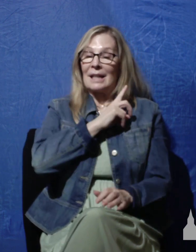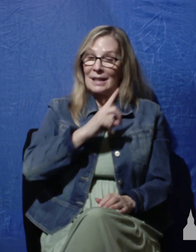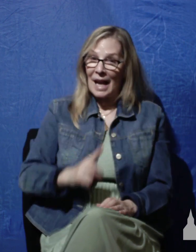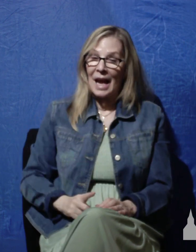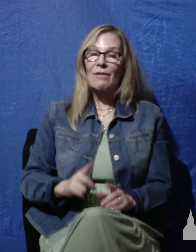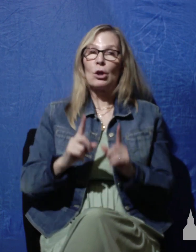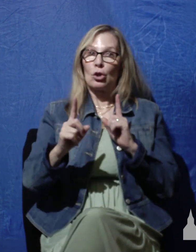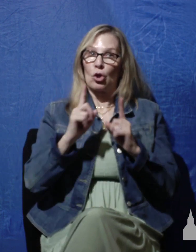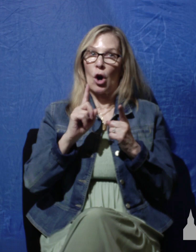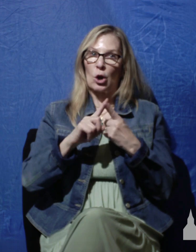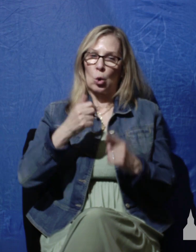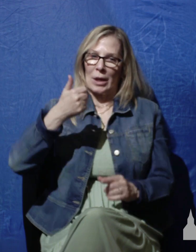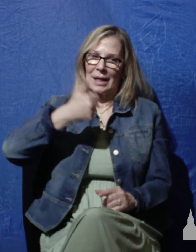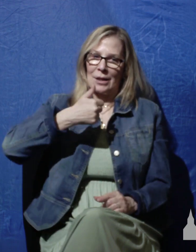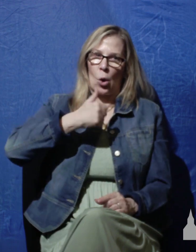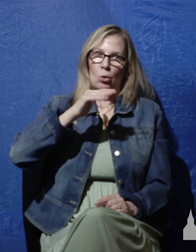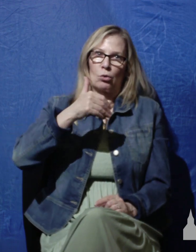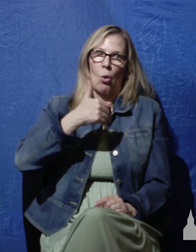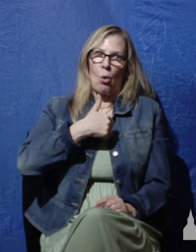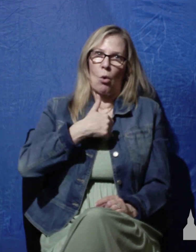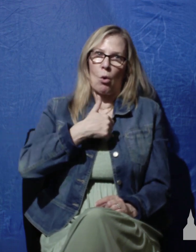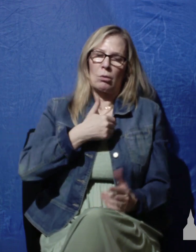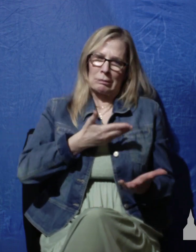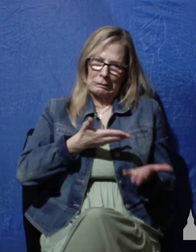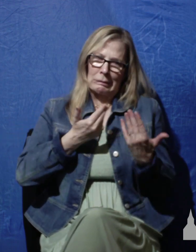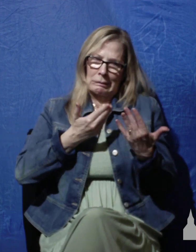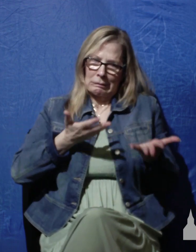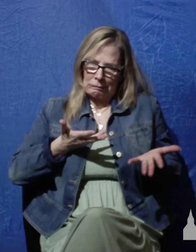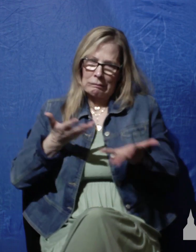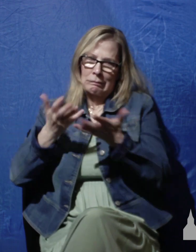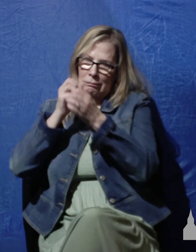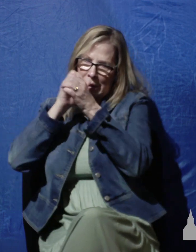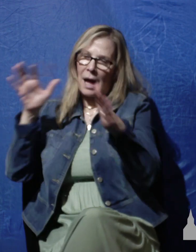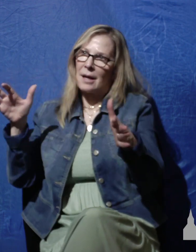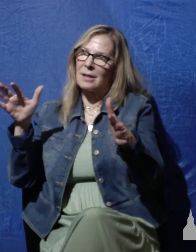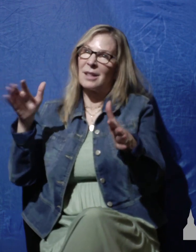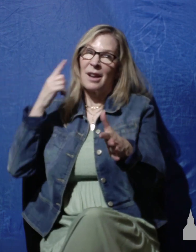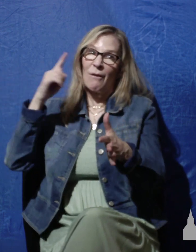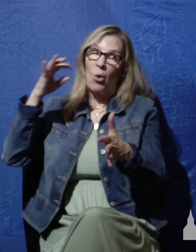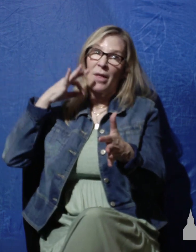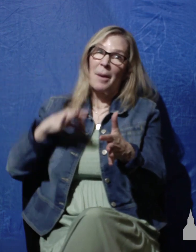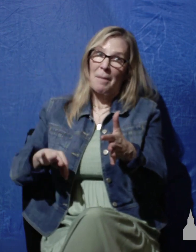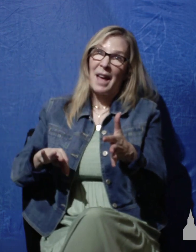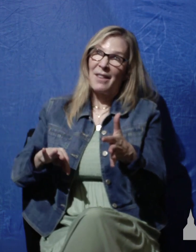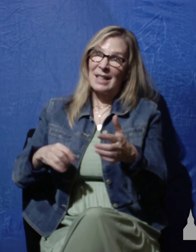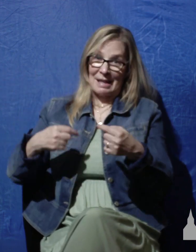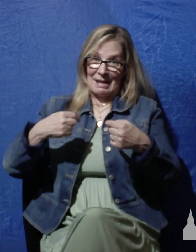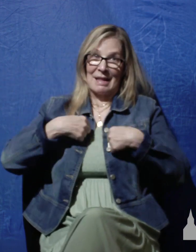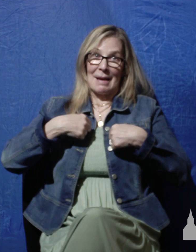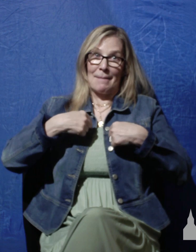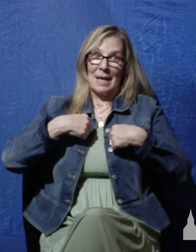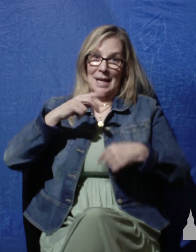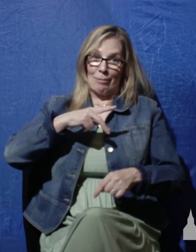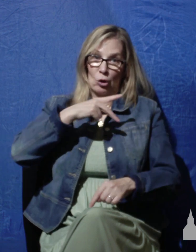his soul to bless the Lord for those benefits that, note this, he, David, personally